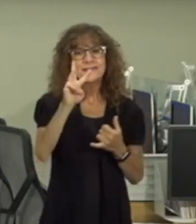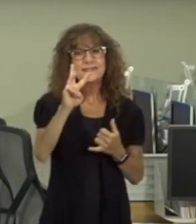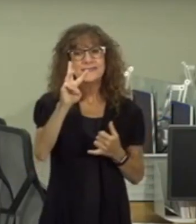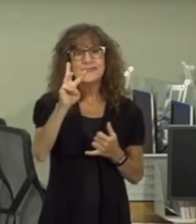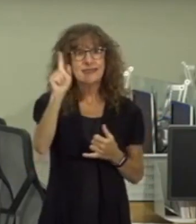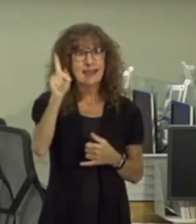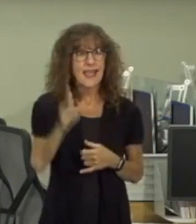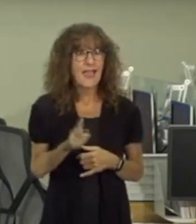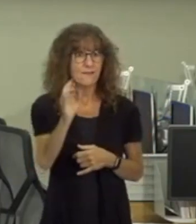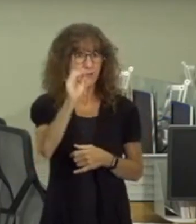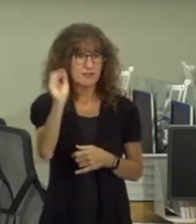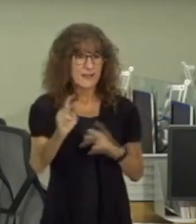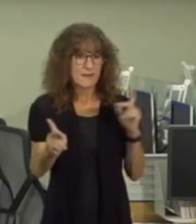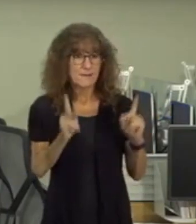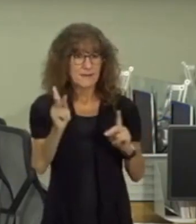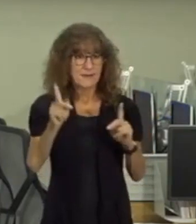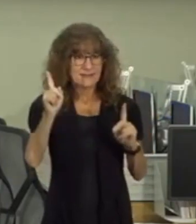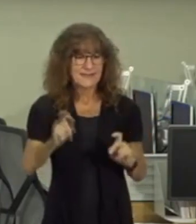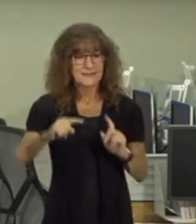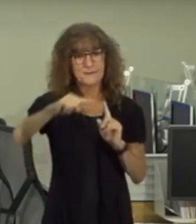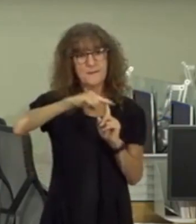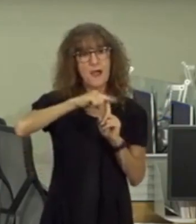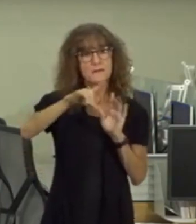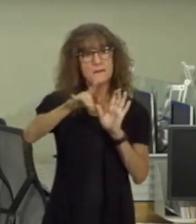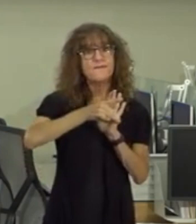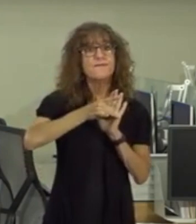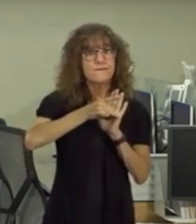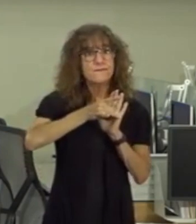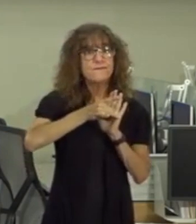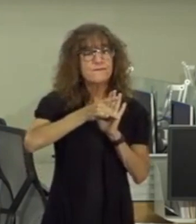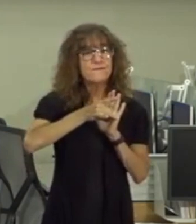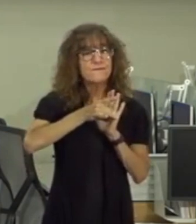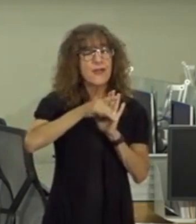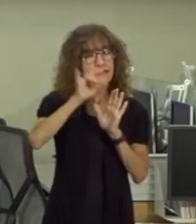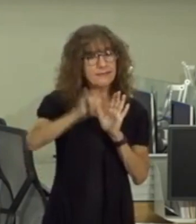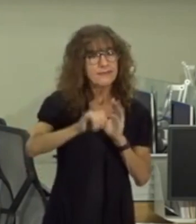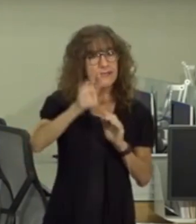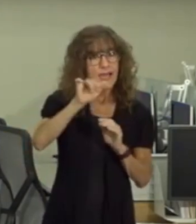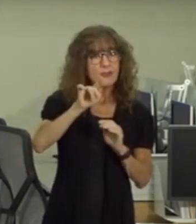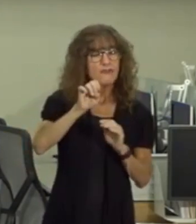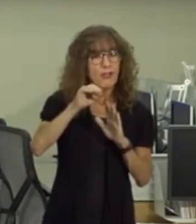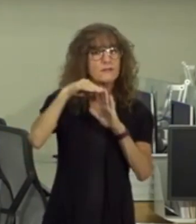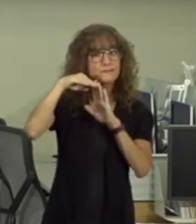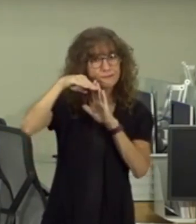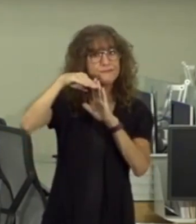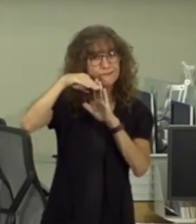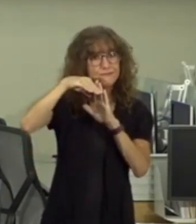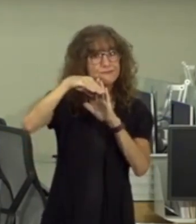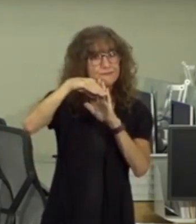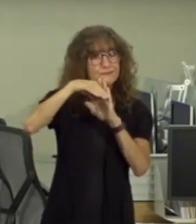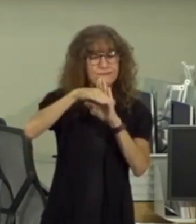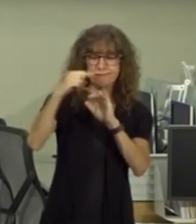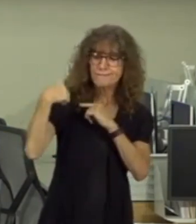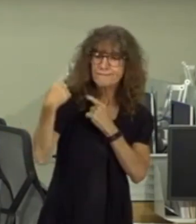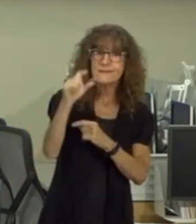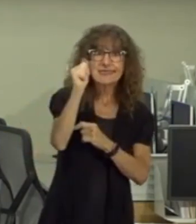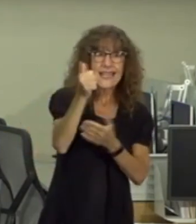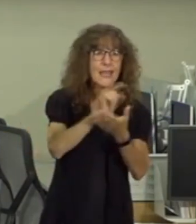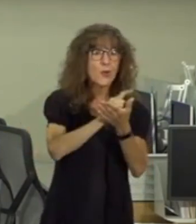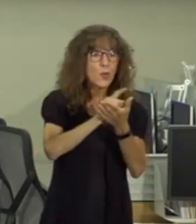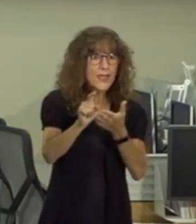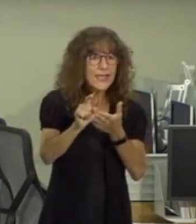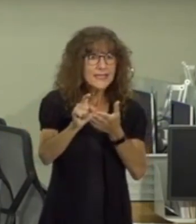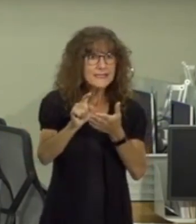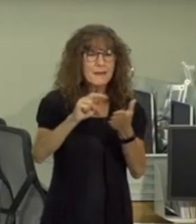and a half percent of those tested are positive that positivity rate has steadily decreased for 10 weeks resulting